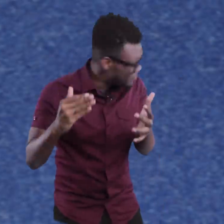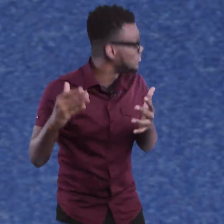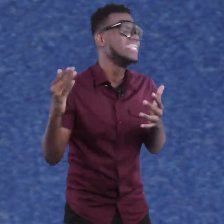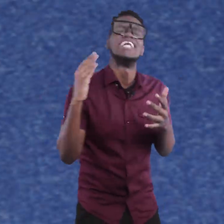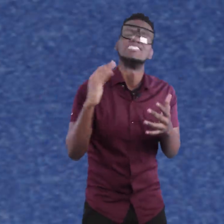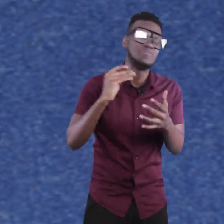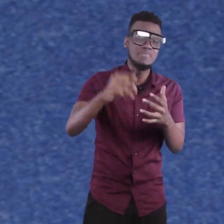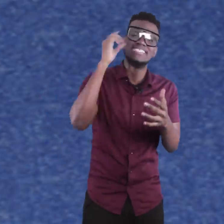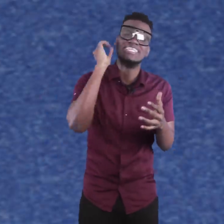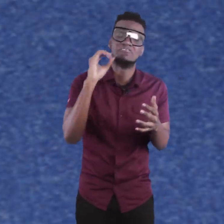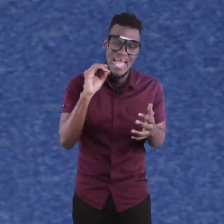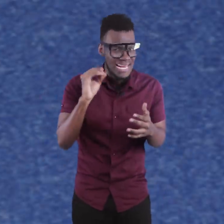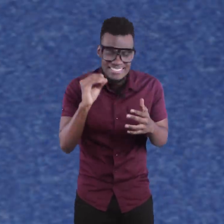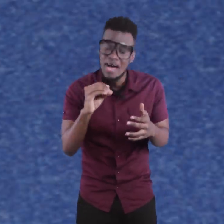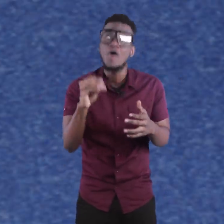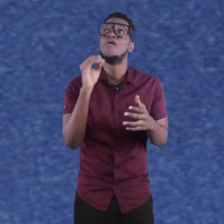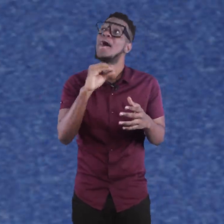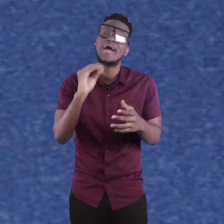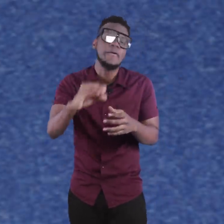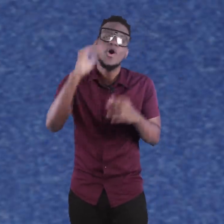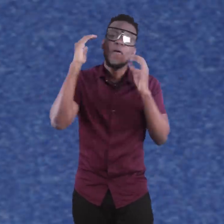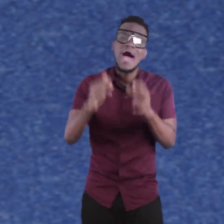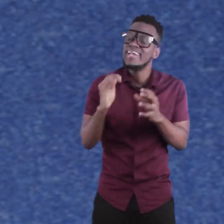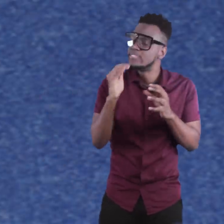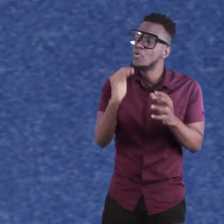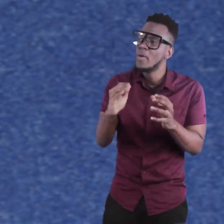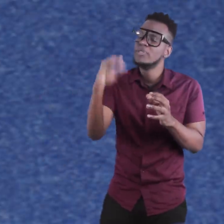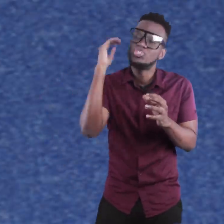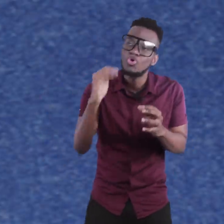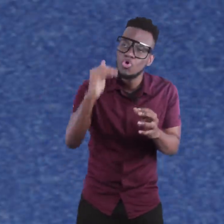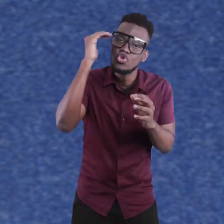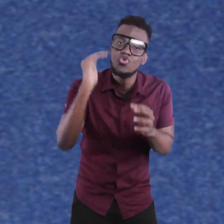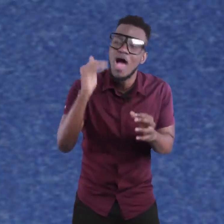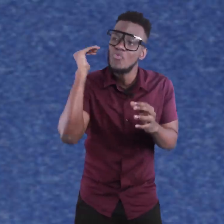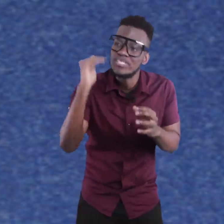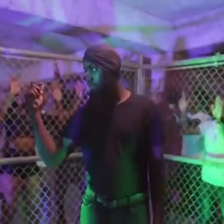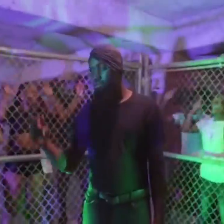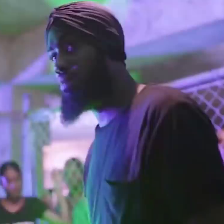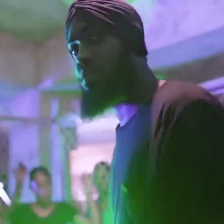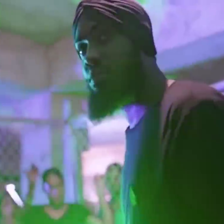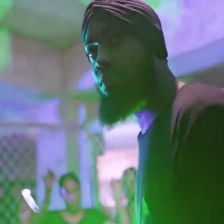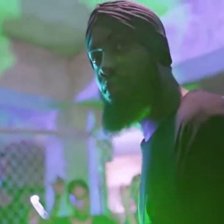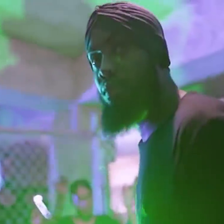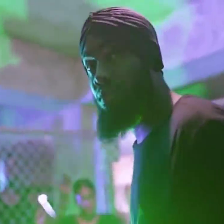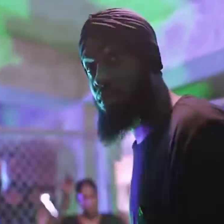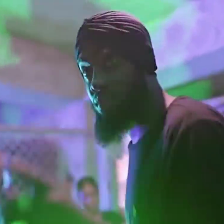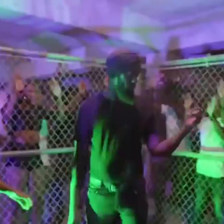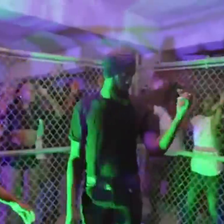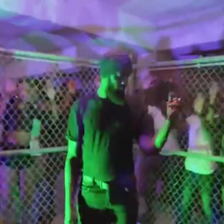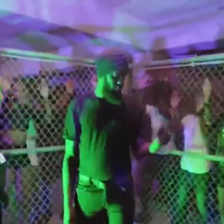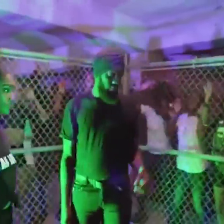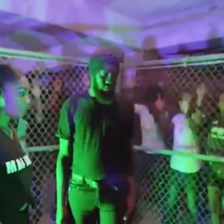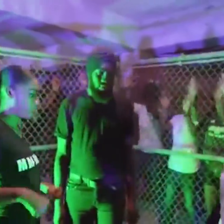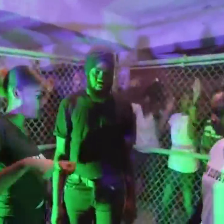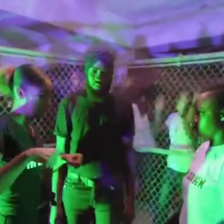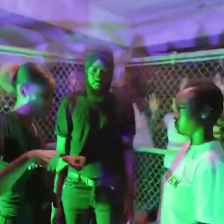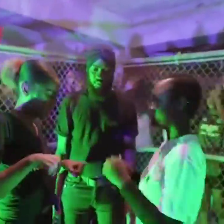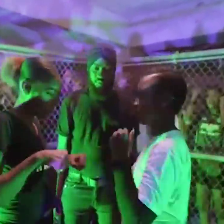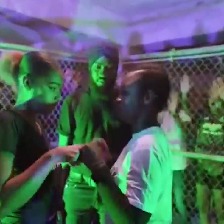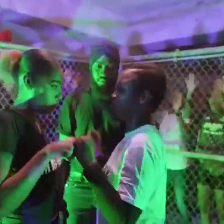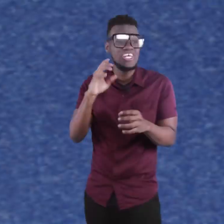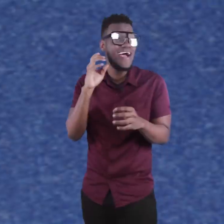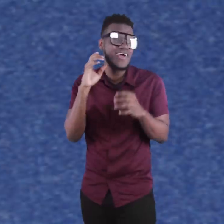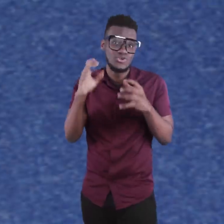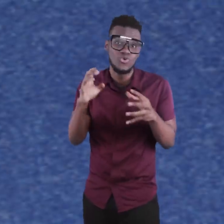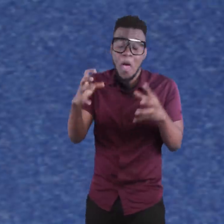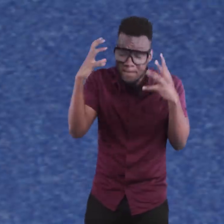Then people, Jesus, female, see this final song? Oh my God. At this moment, I'm sure you don't know which song I'm going to talk about. This female artist, I don't